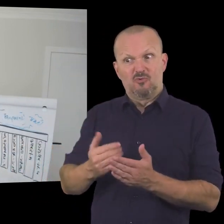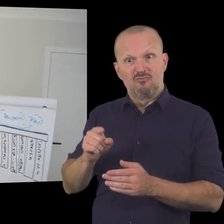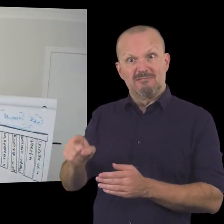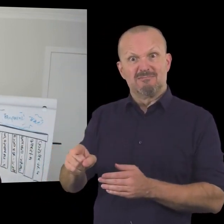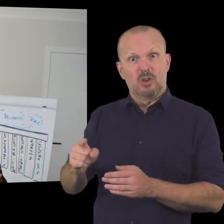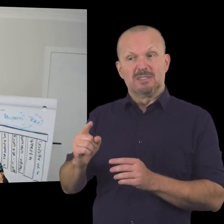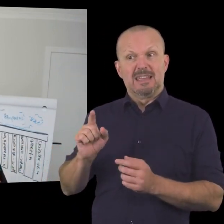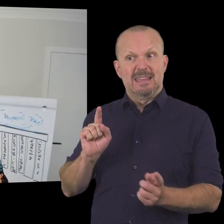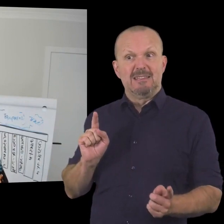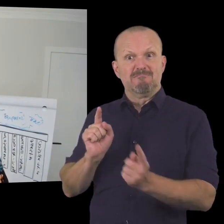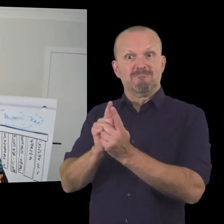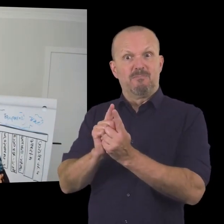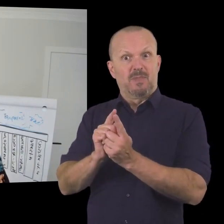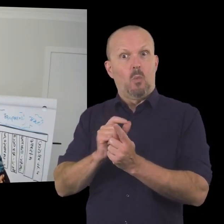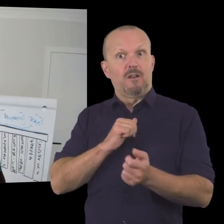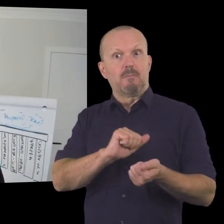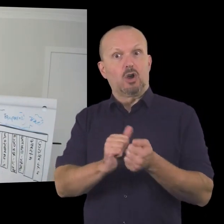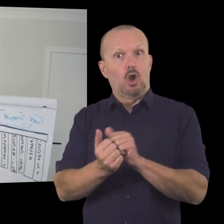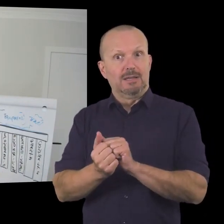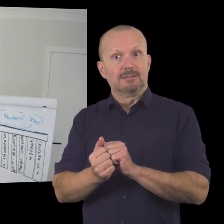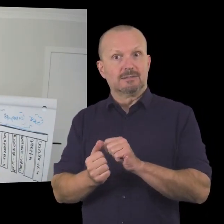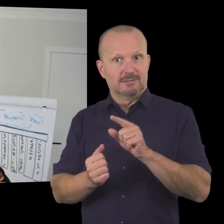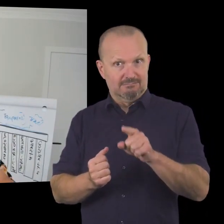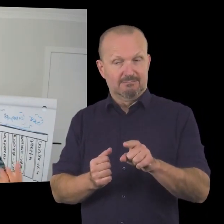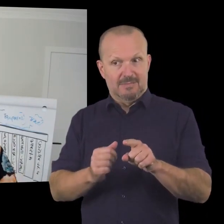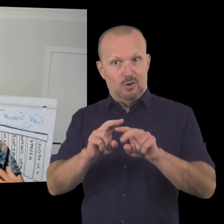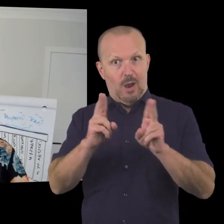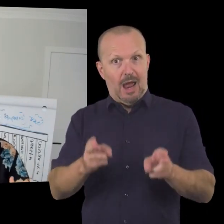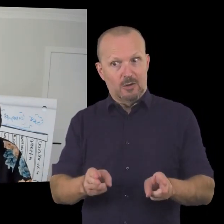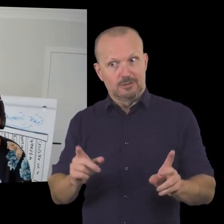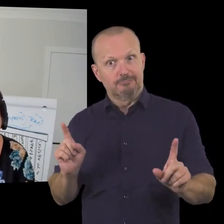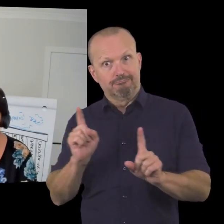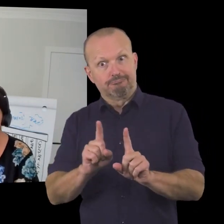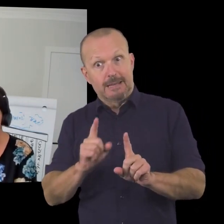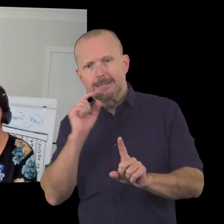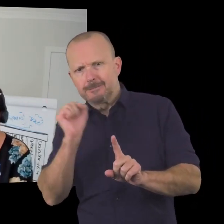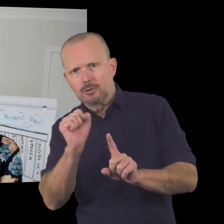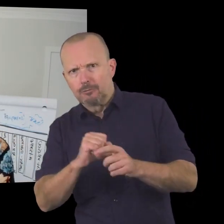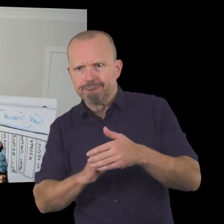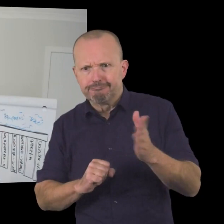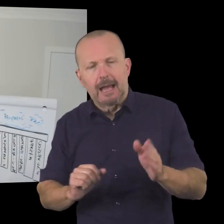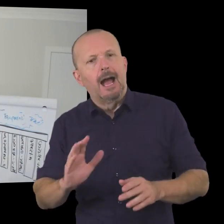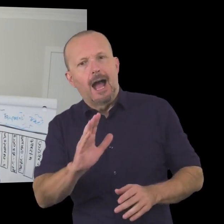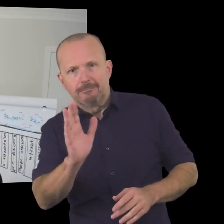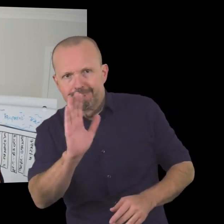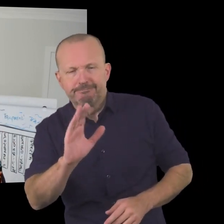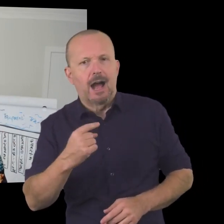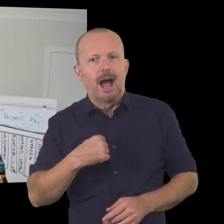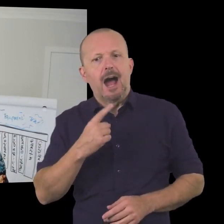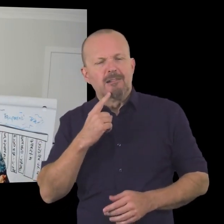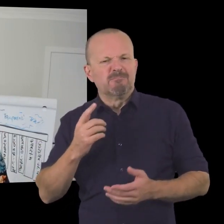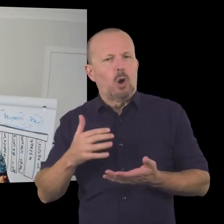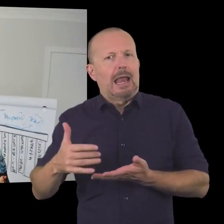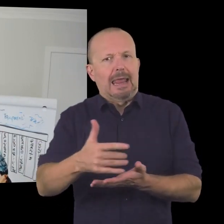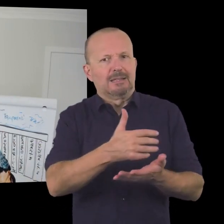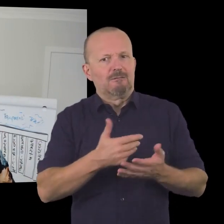because he approached a fabulous colleague of mine at mount beach and he shared that story hi my name's joe millionaire i'm not collecting for